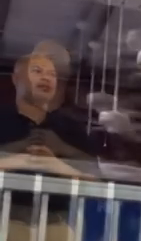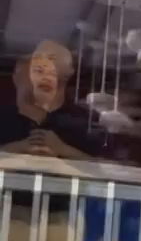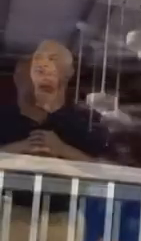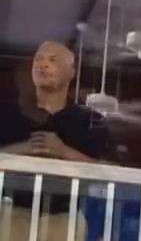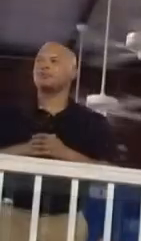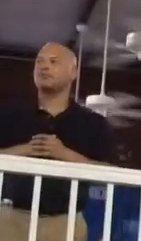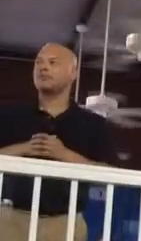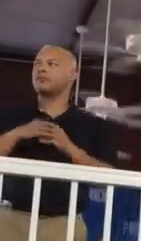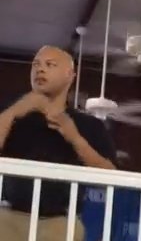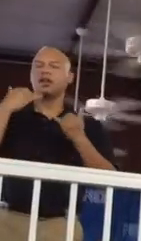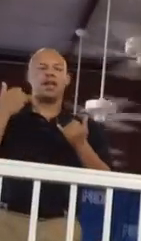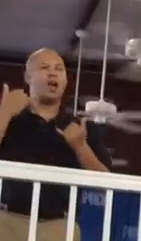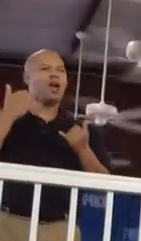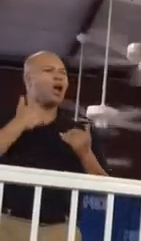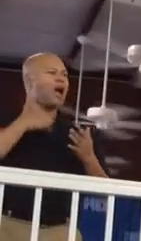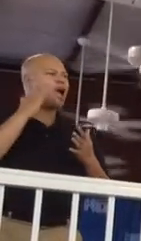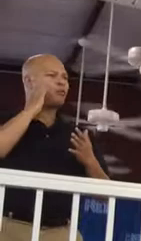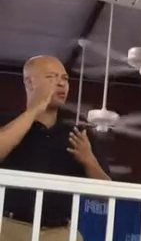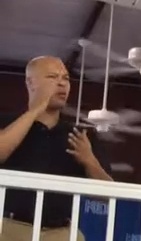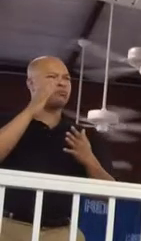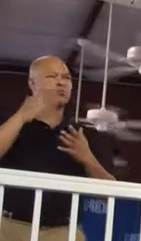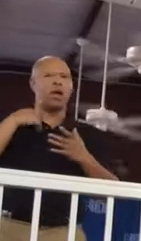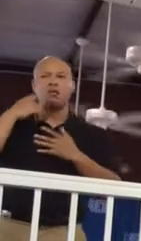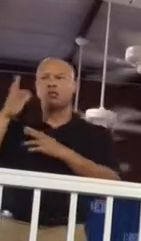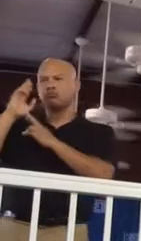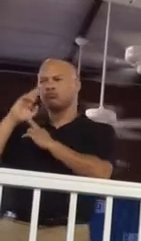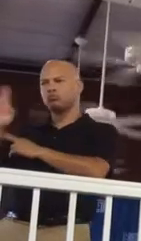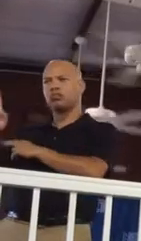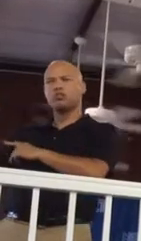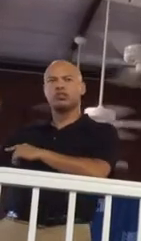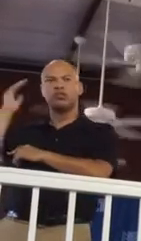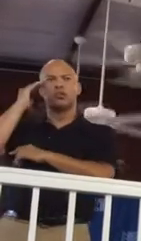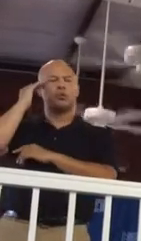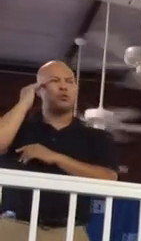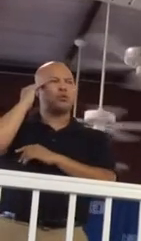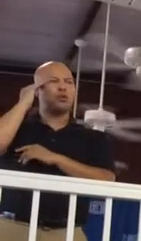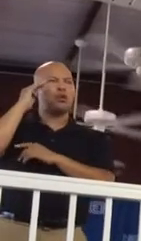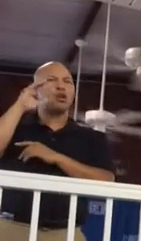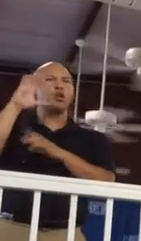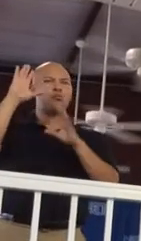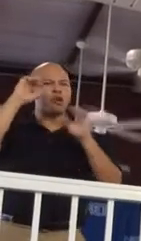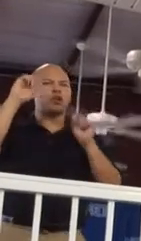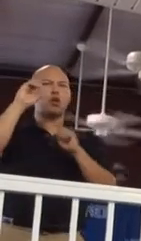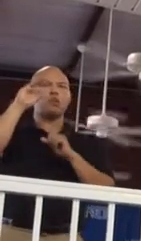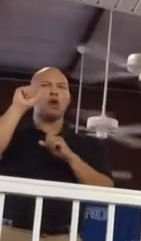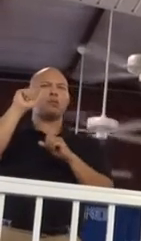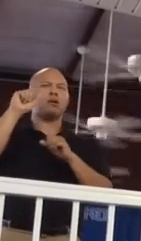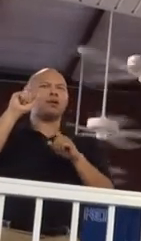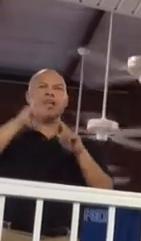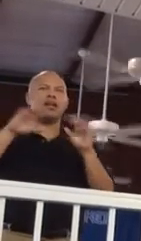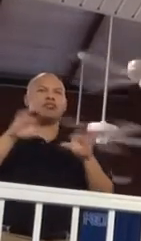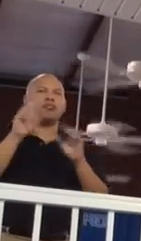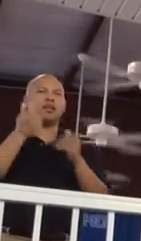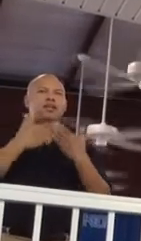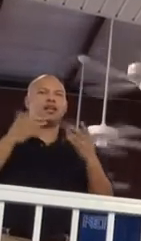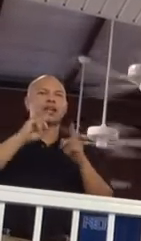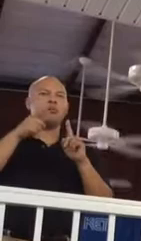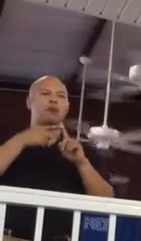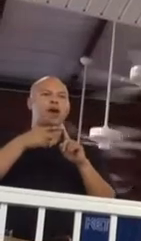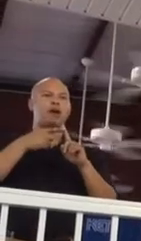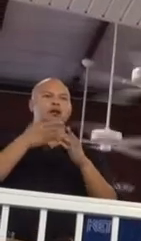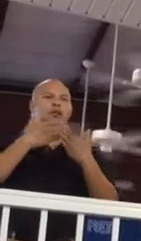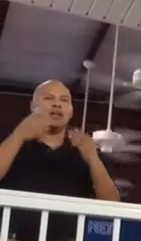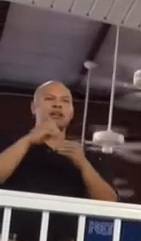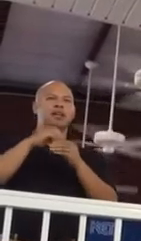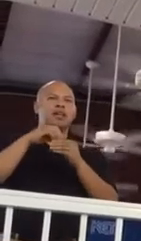I give my opponent credit. She knows Barack Obama can't be counted on to do anything about the crisis on